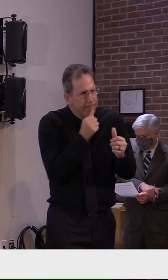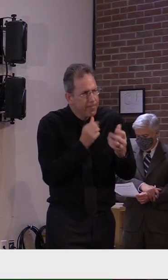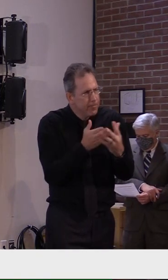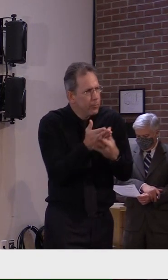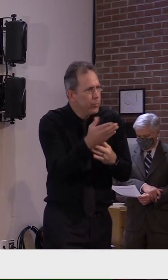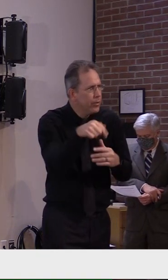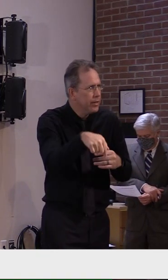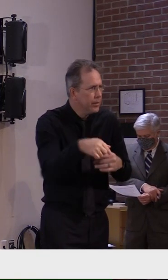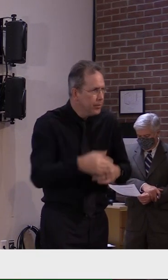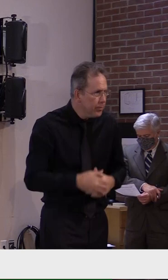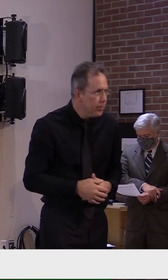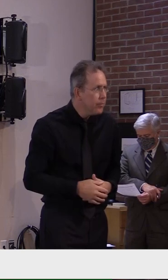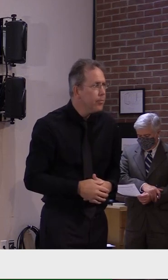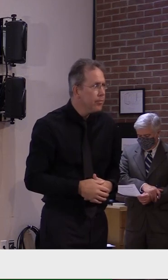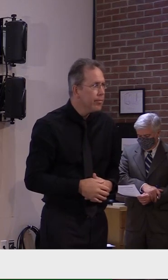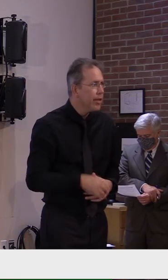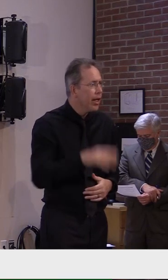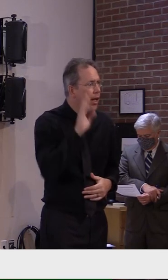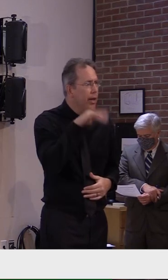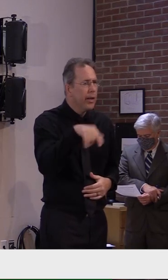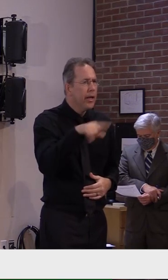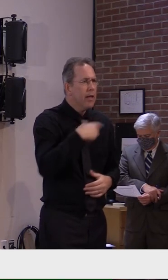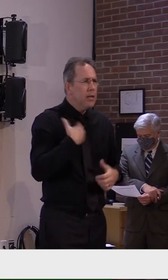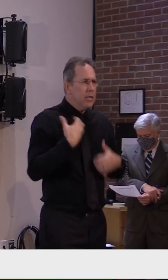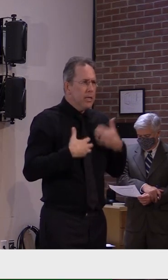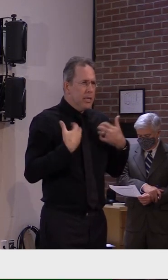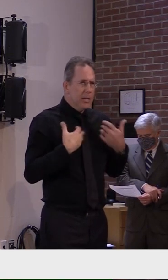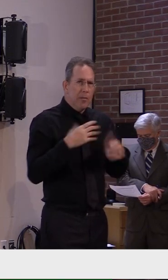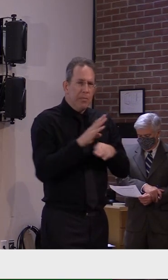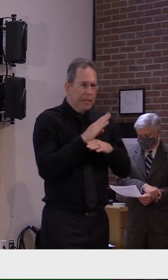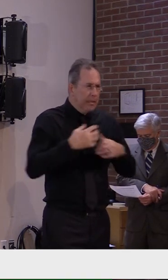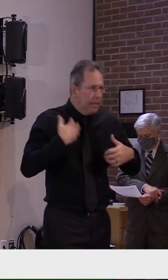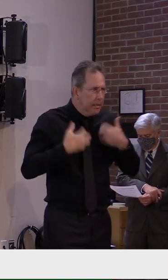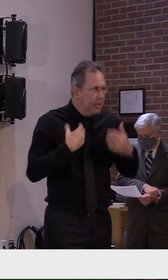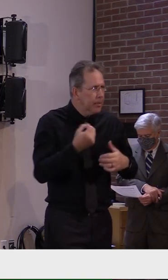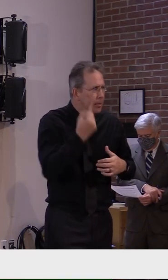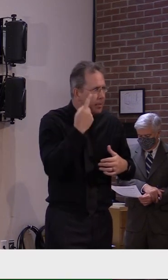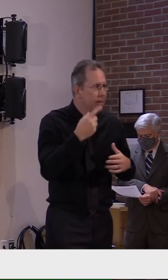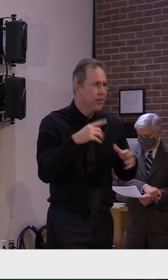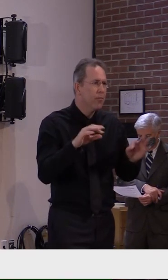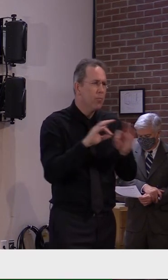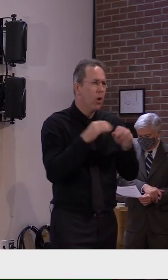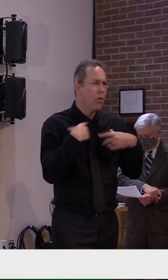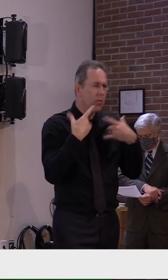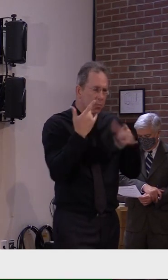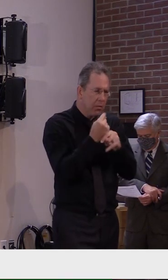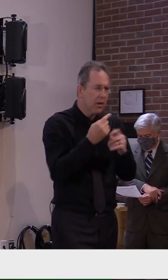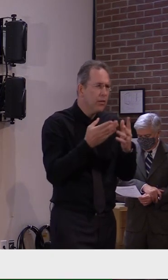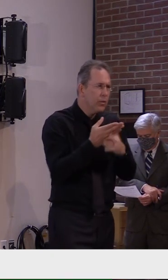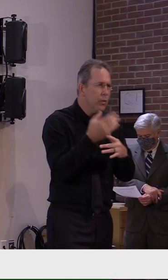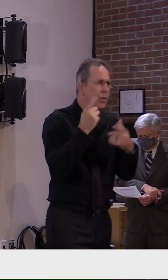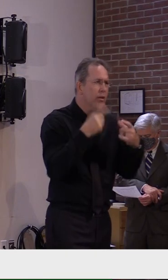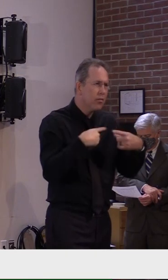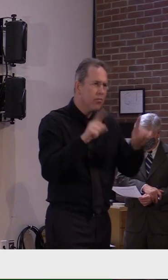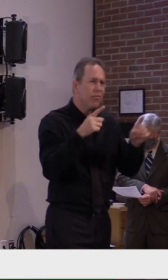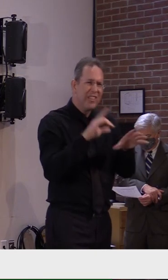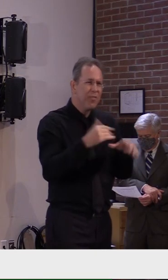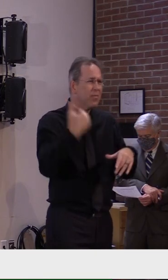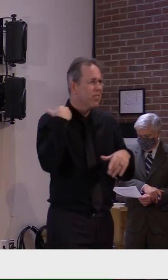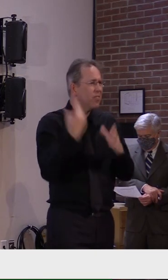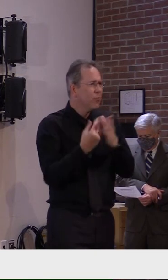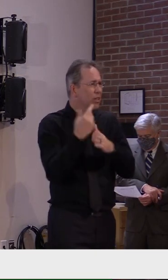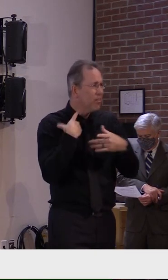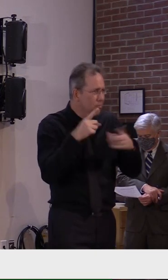everyone, we can do it. We've done it before. We can do it again. And we can keep our economy